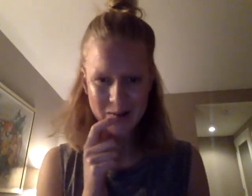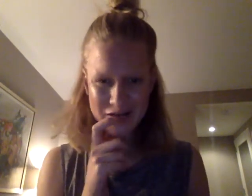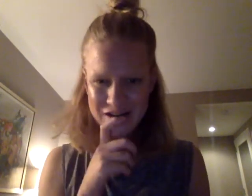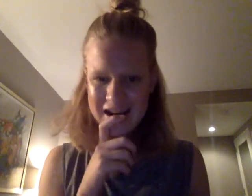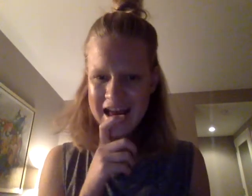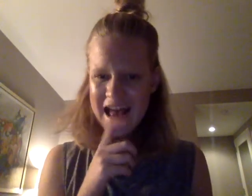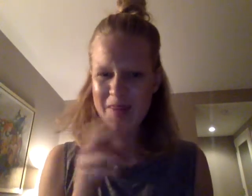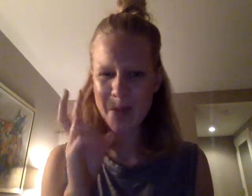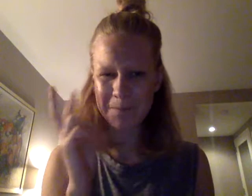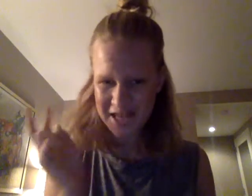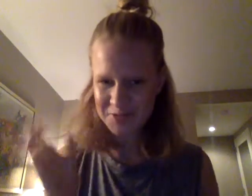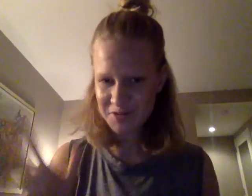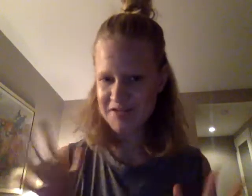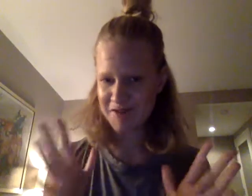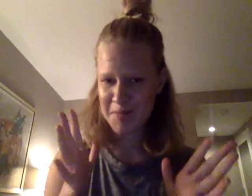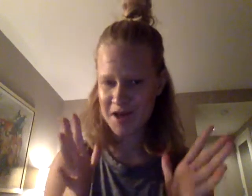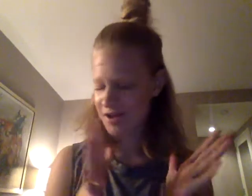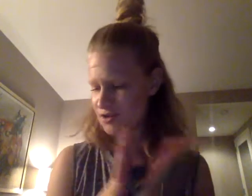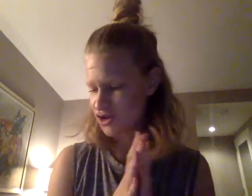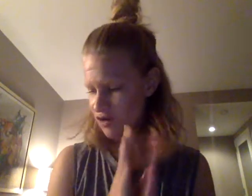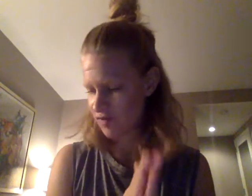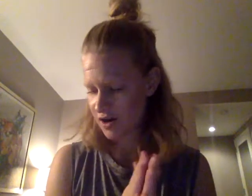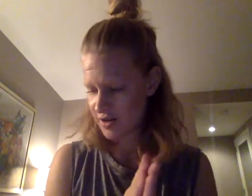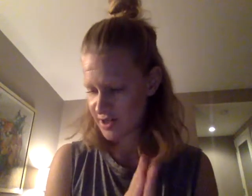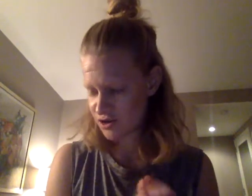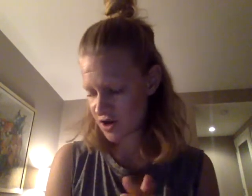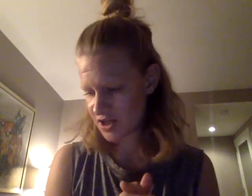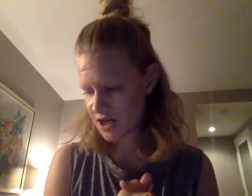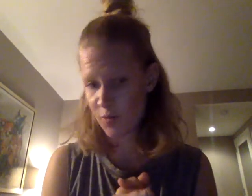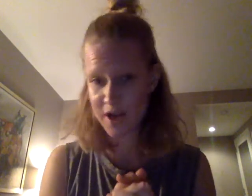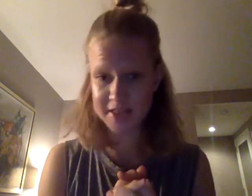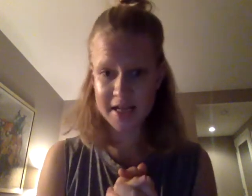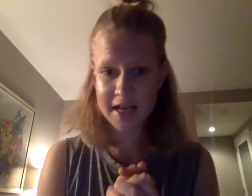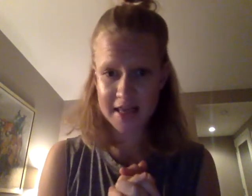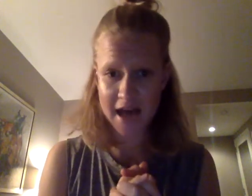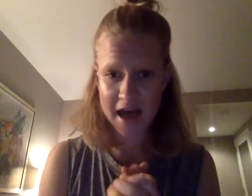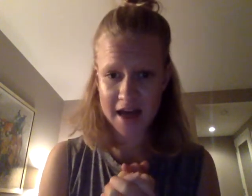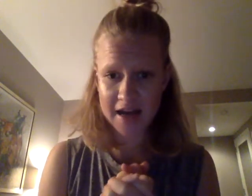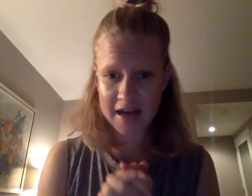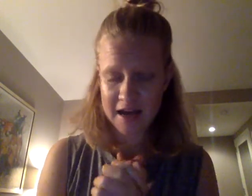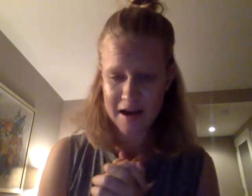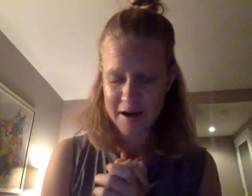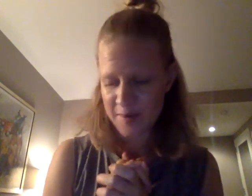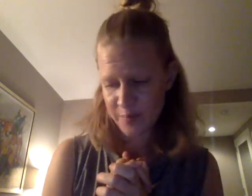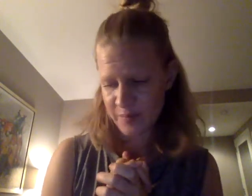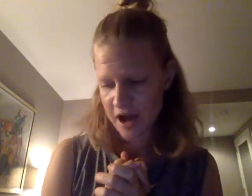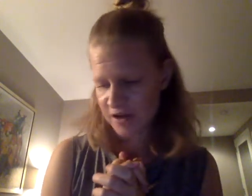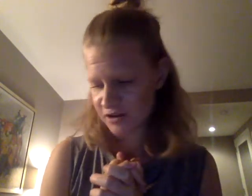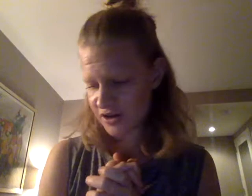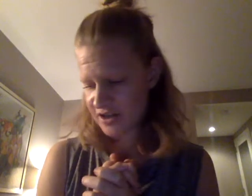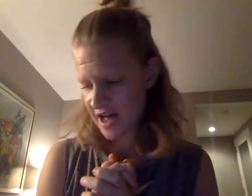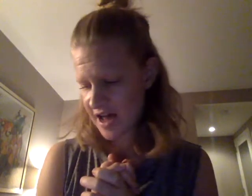question. And the best reframing so far in the introduction was that I learned that